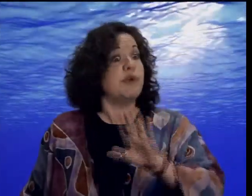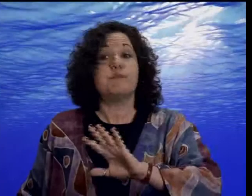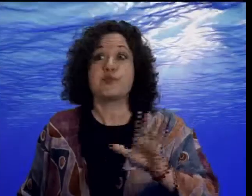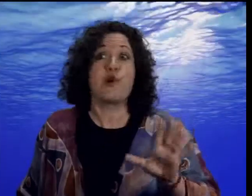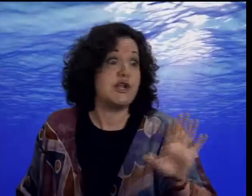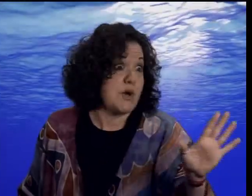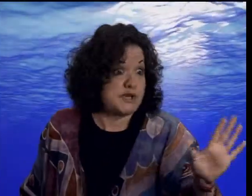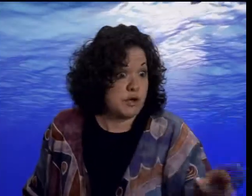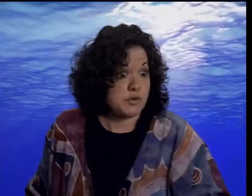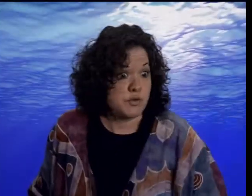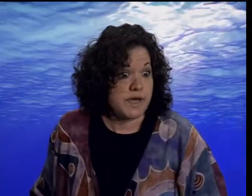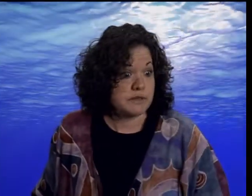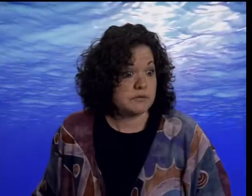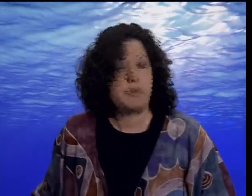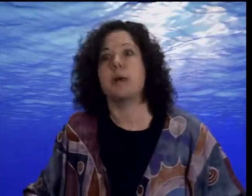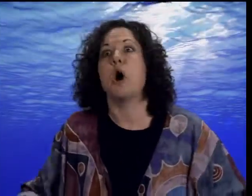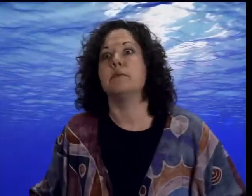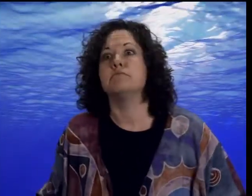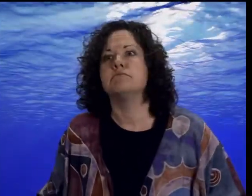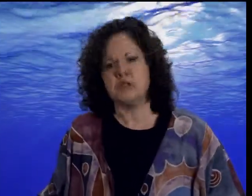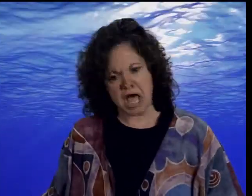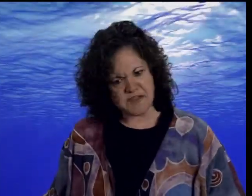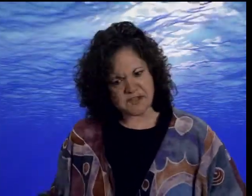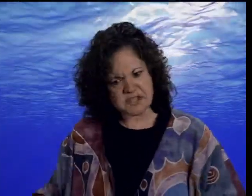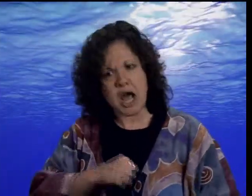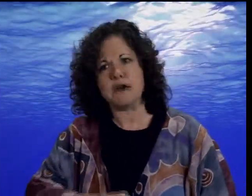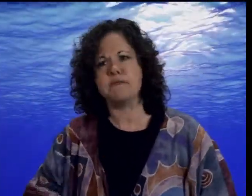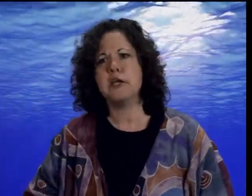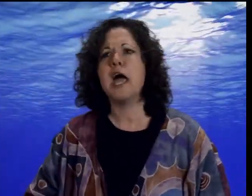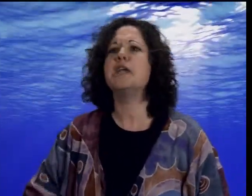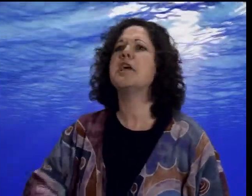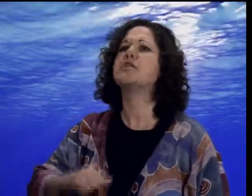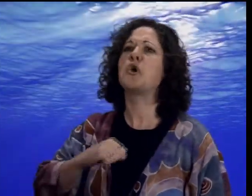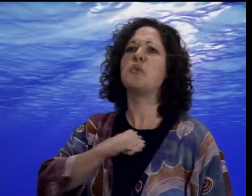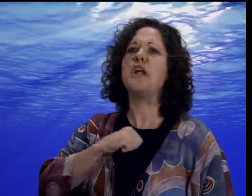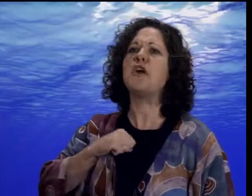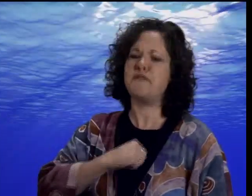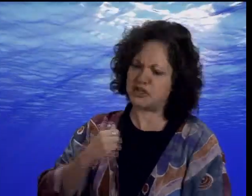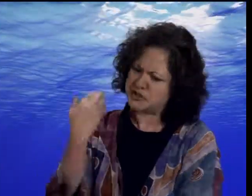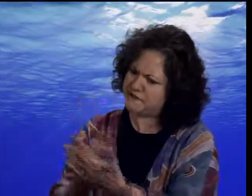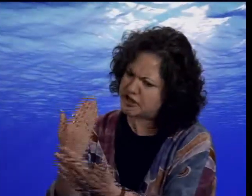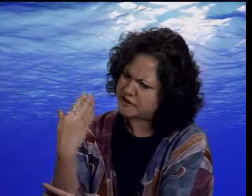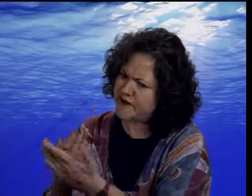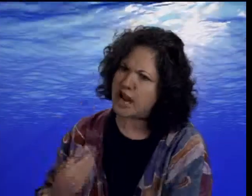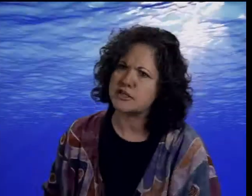sorry you had to go through that, but come on. Life is tough and it takes a real fish to face the facts.